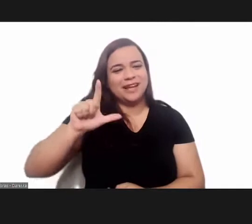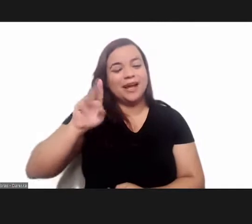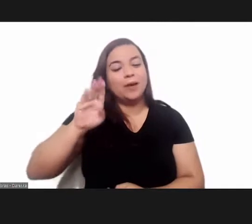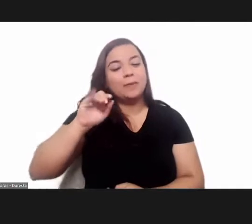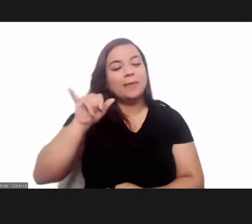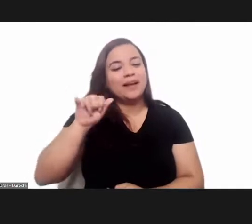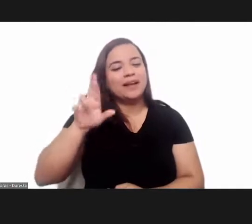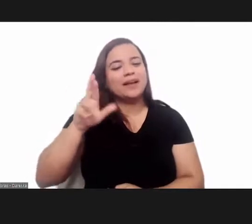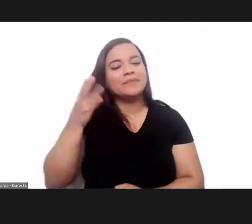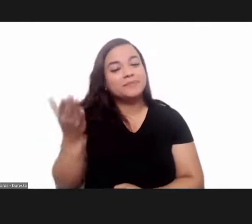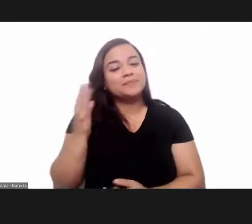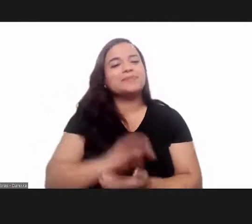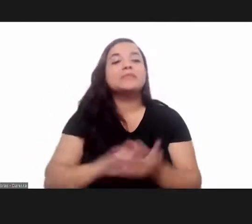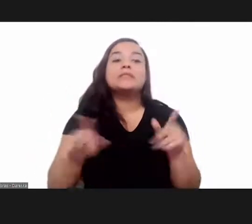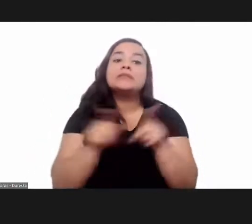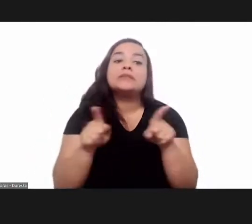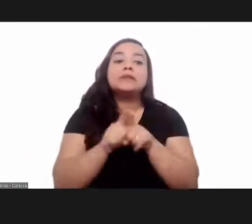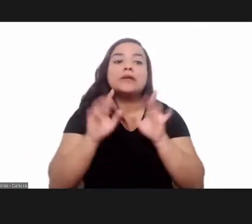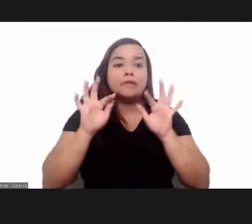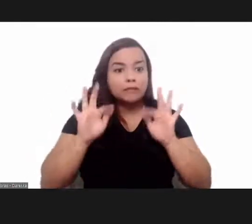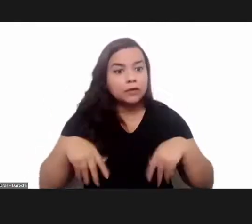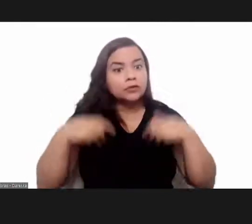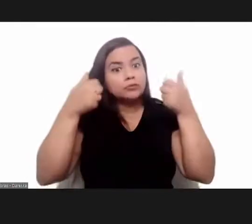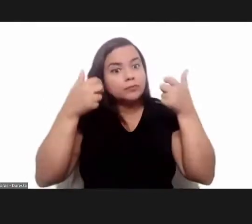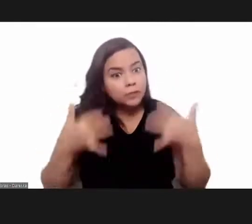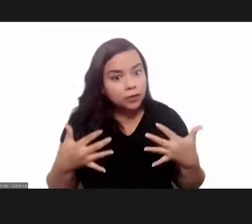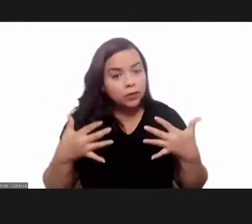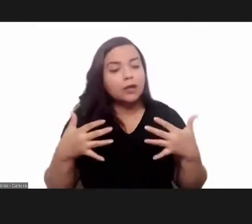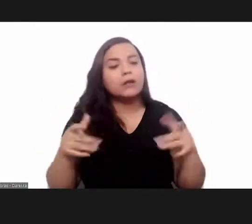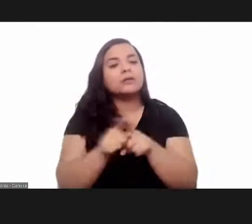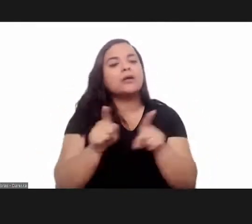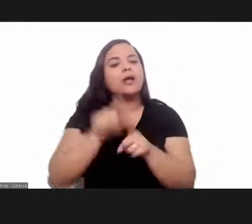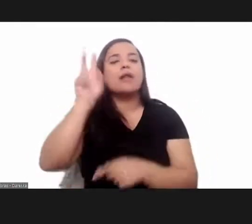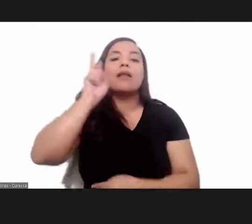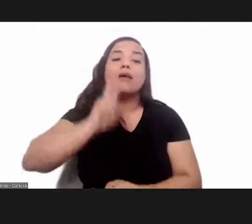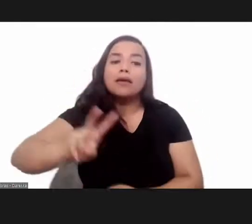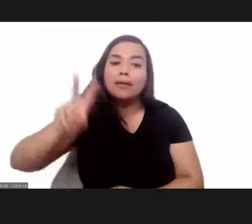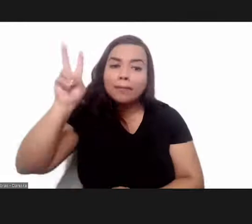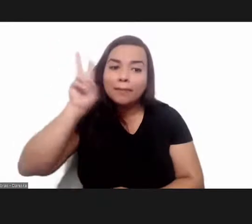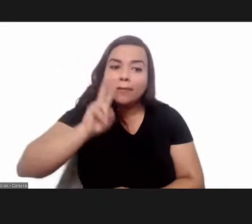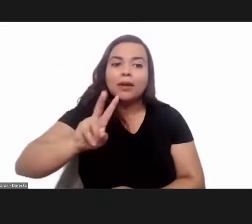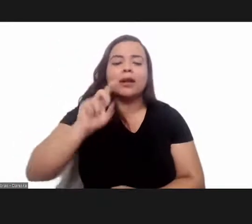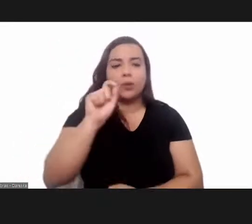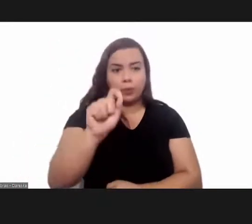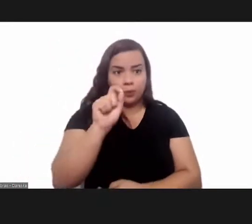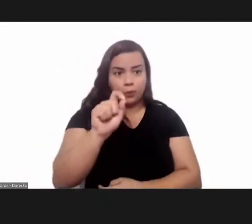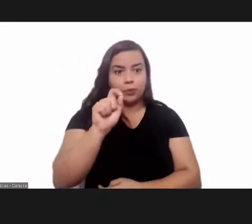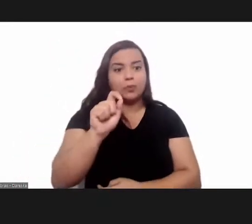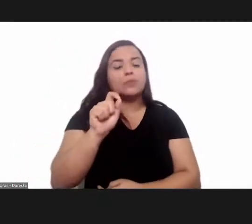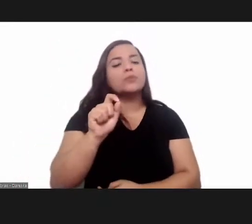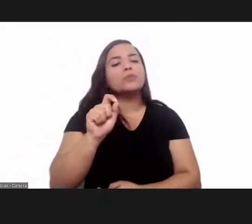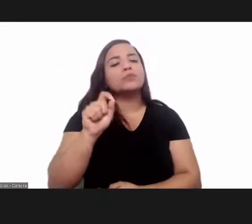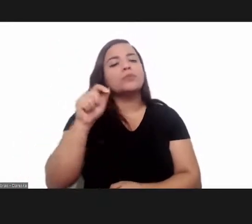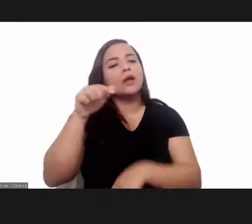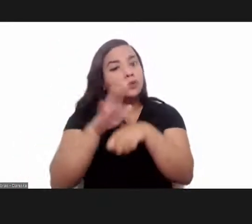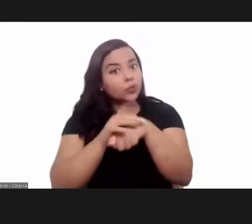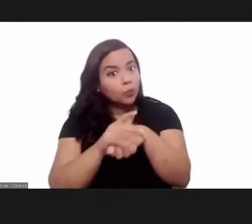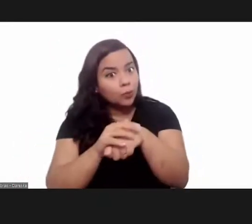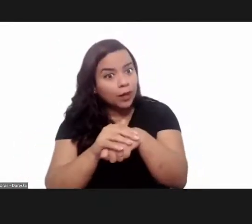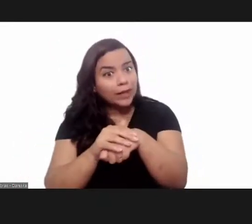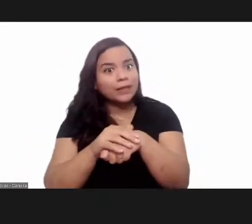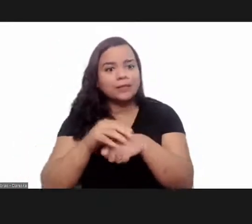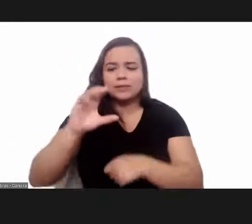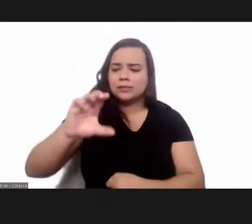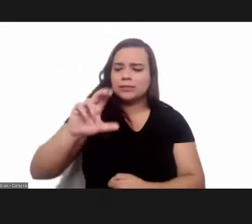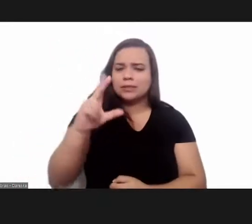wish by way of conclusion to mention and highlight that actually chagas